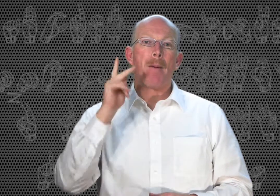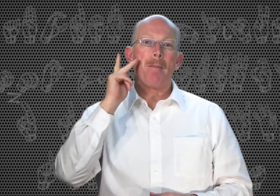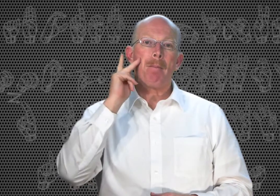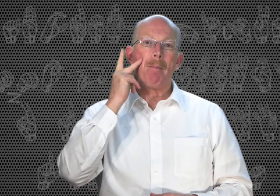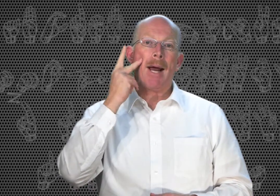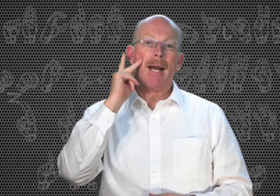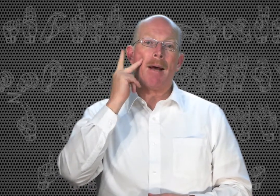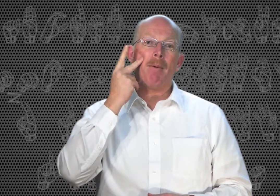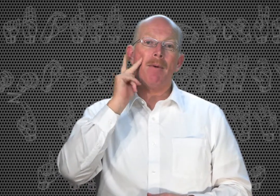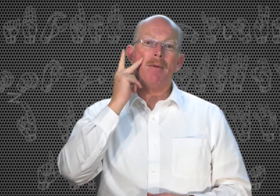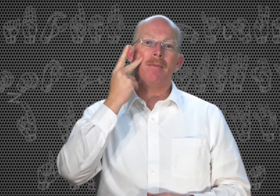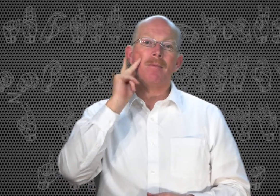Pineapple.